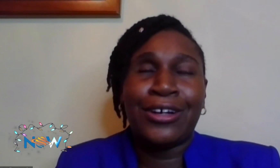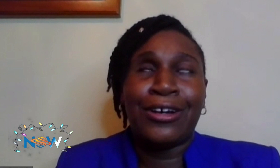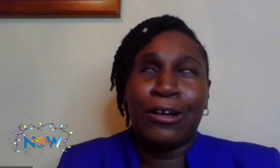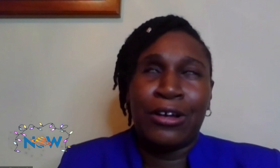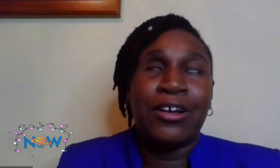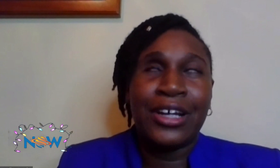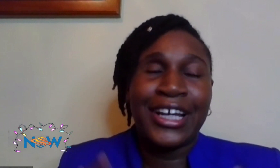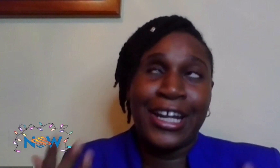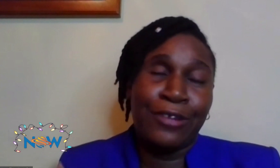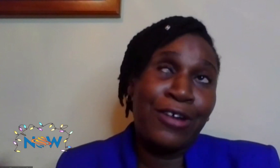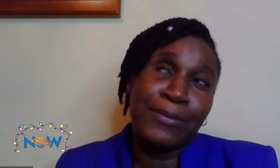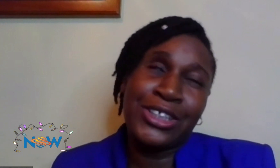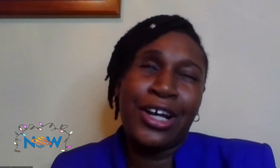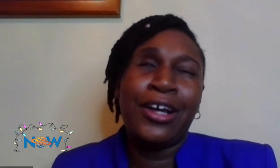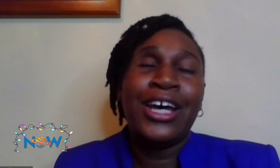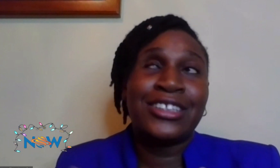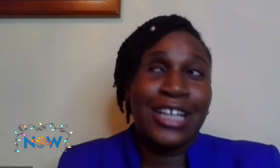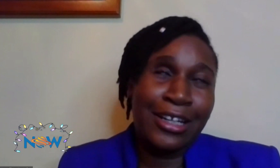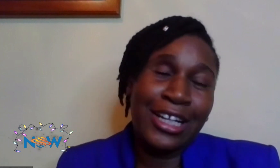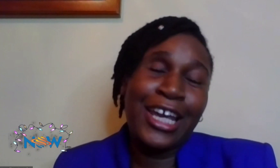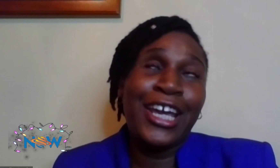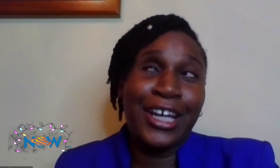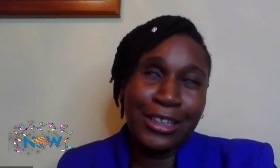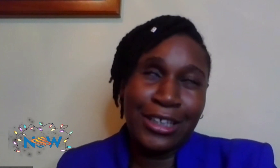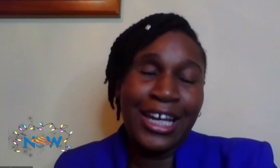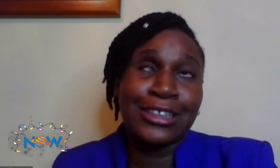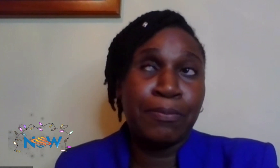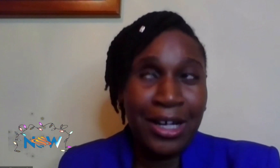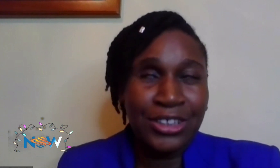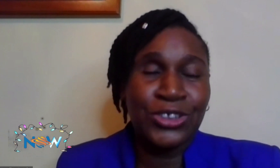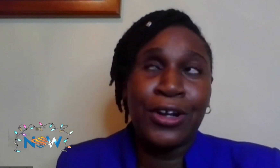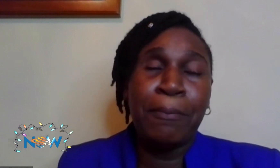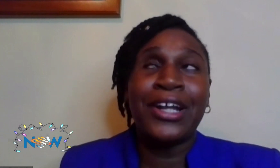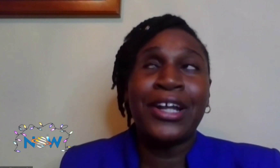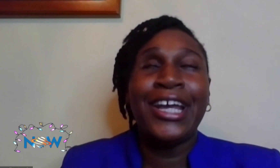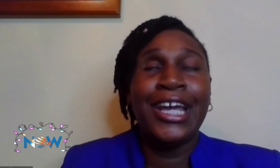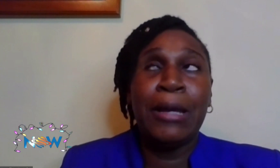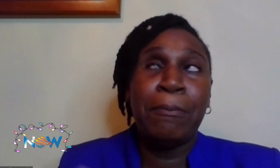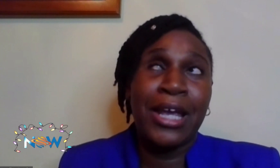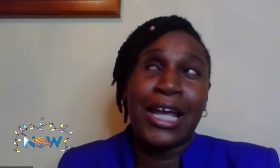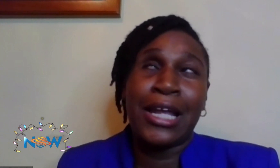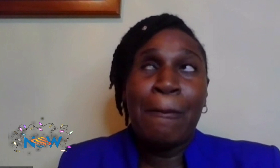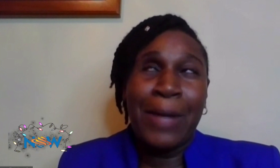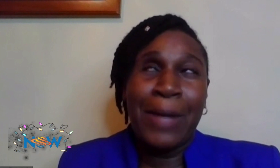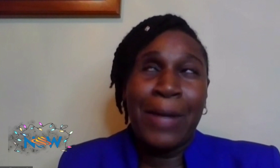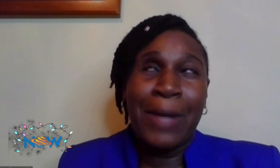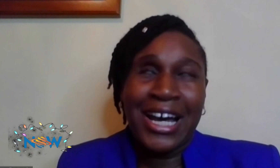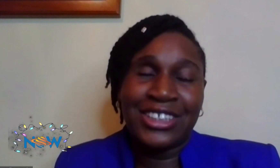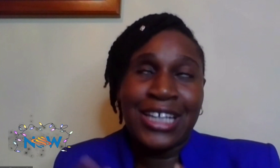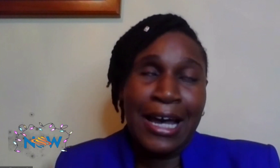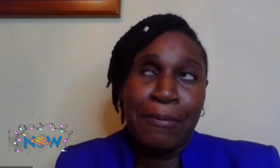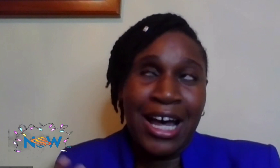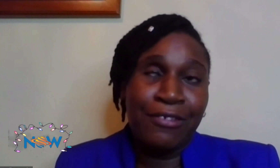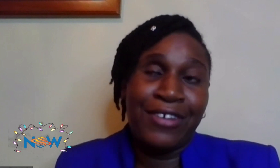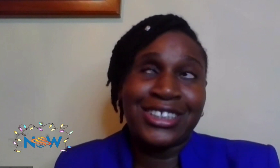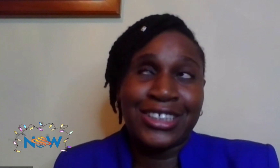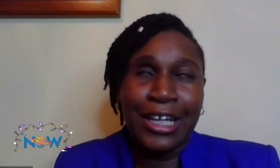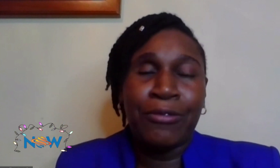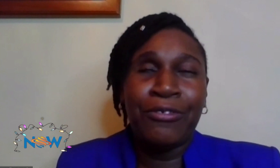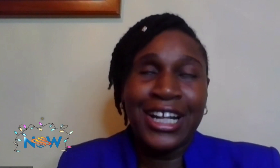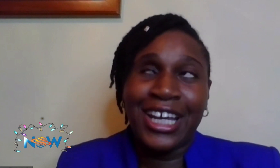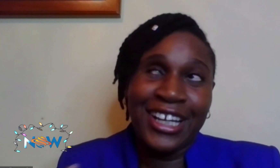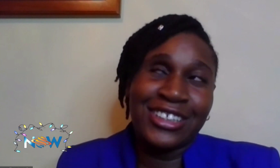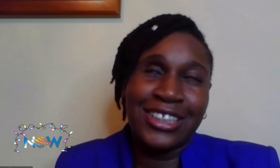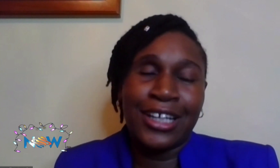Mr. Kenneth Ramita. Sadly, he has passed on, but he made my time at